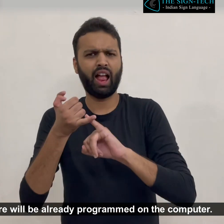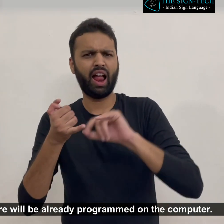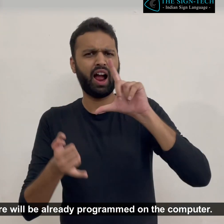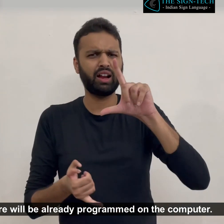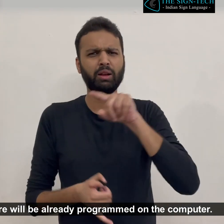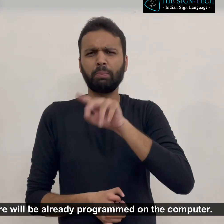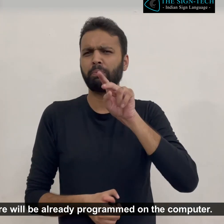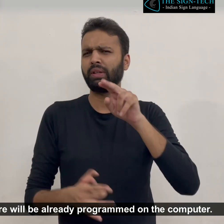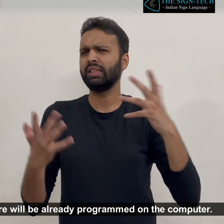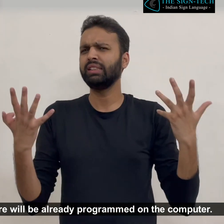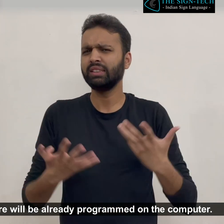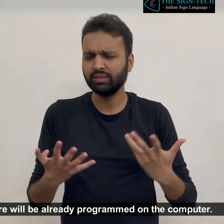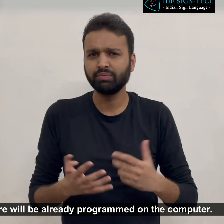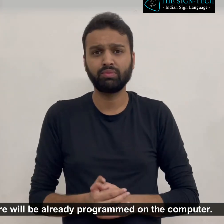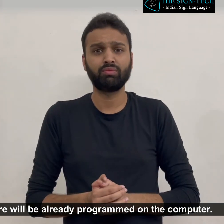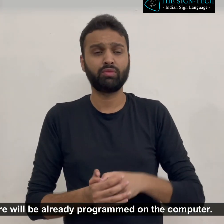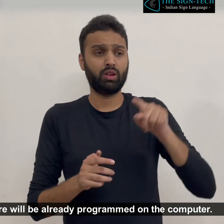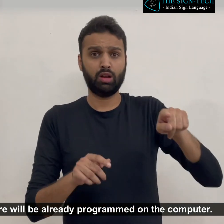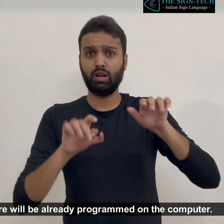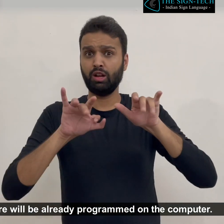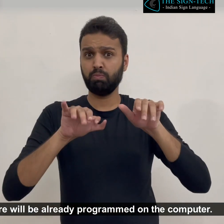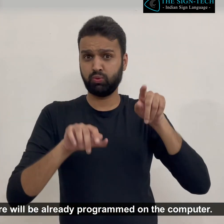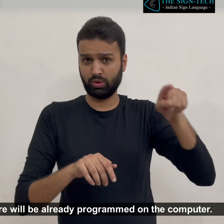Supervised Learning there will be already programmed on the computer,